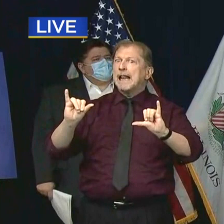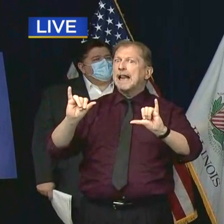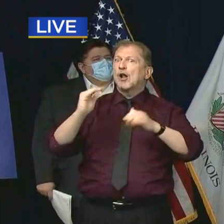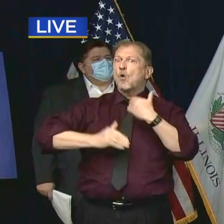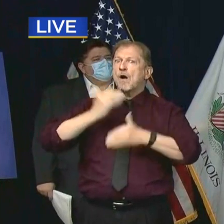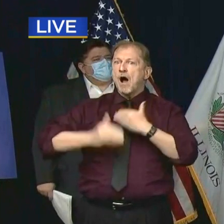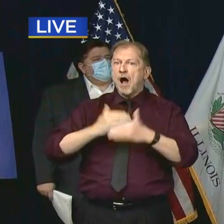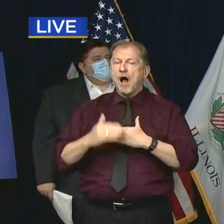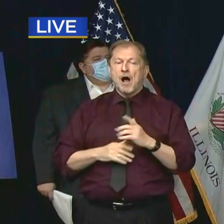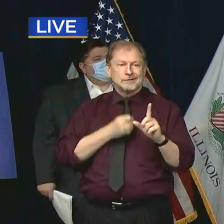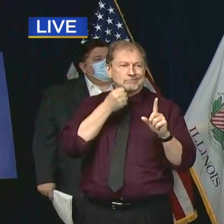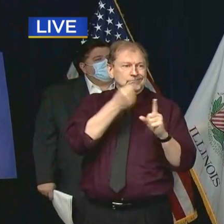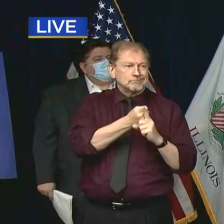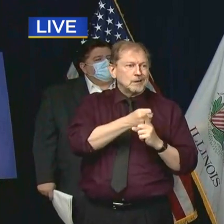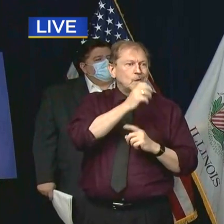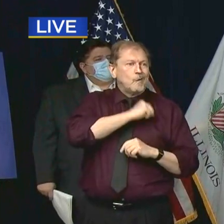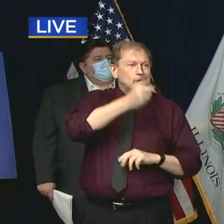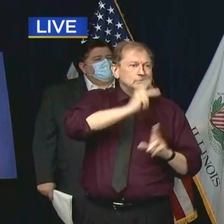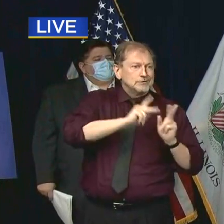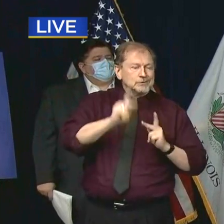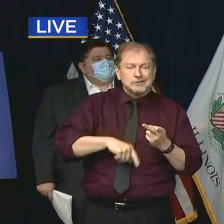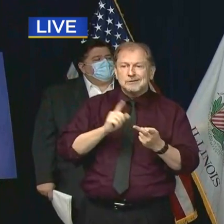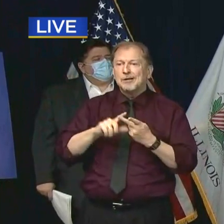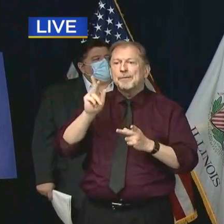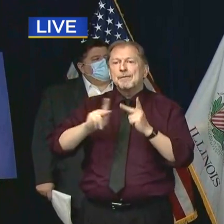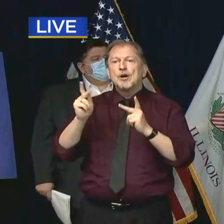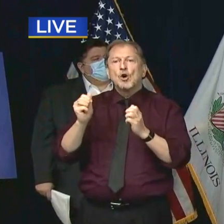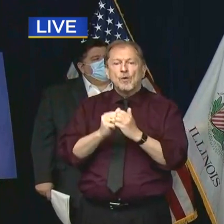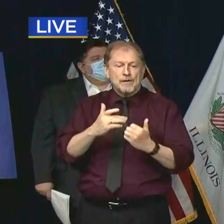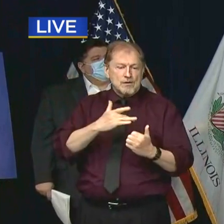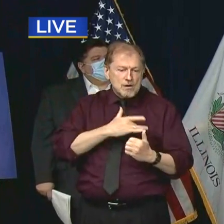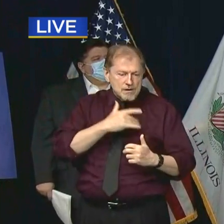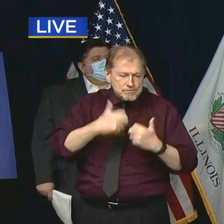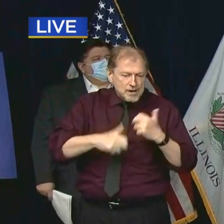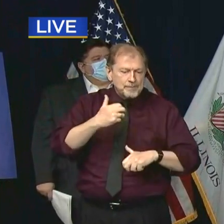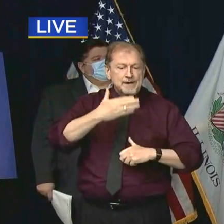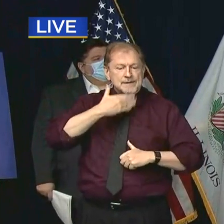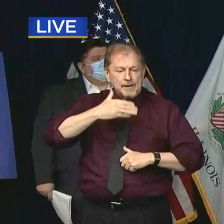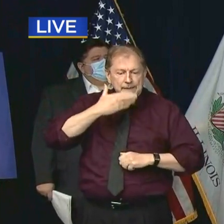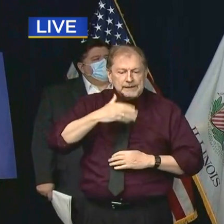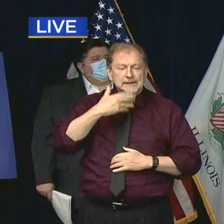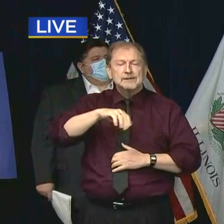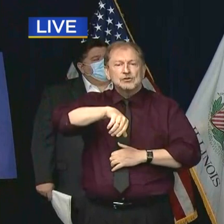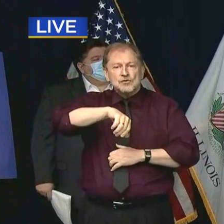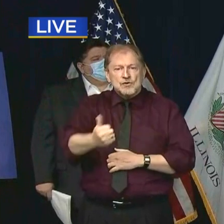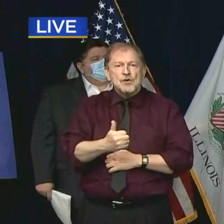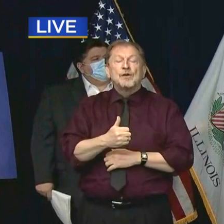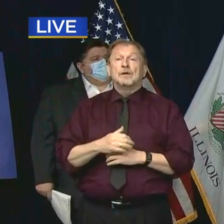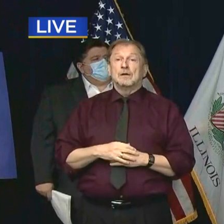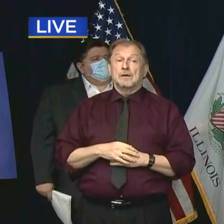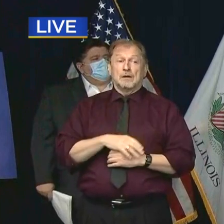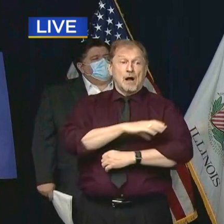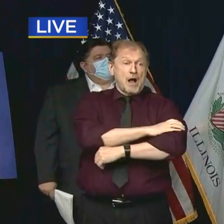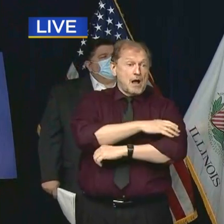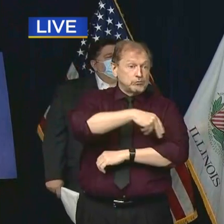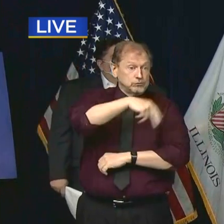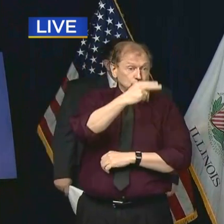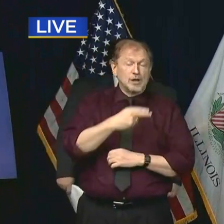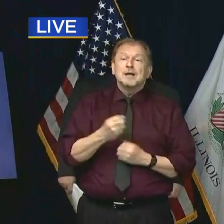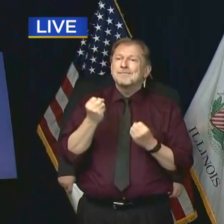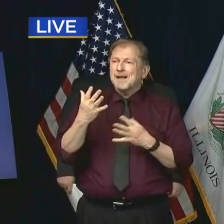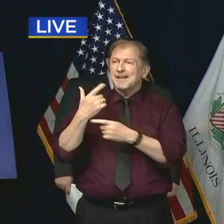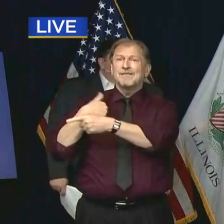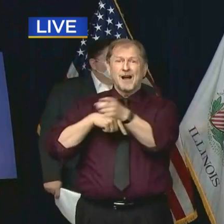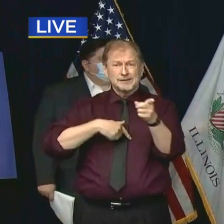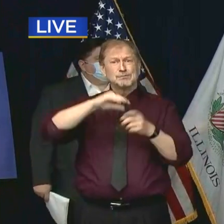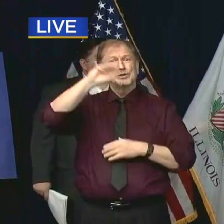people with diabetes or obesity or heart disease. And news flash. Many of us have these comorbidities making a